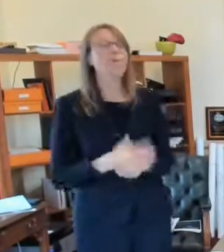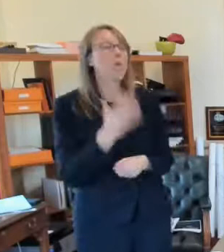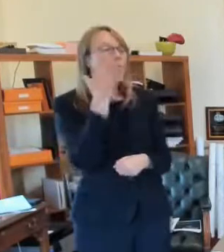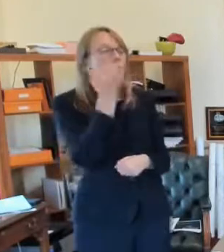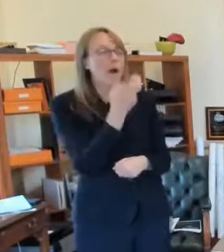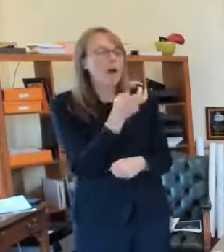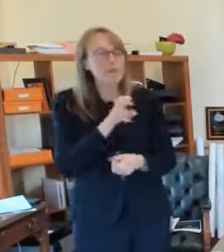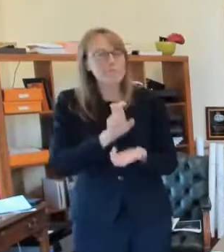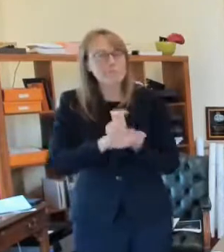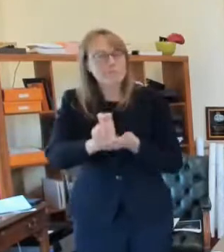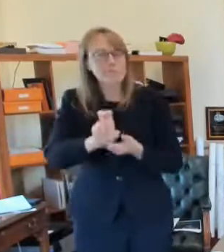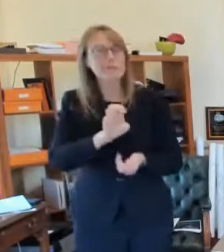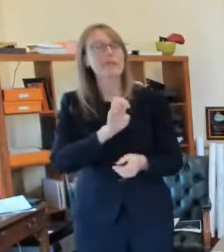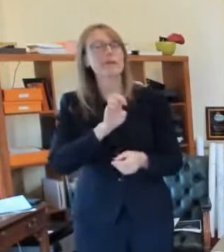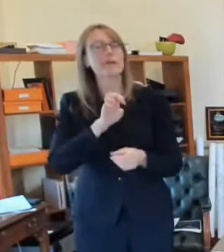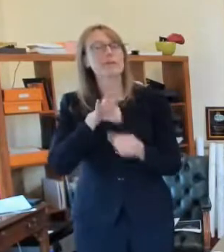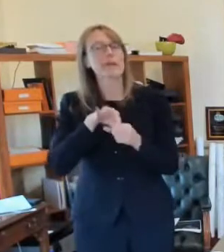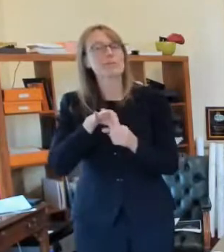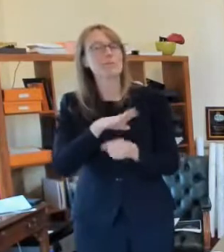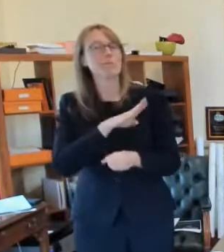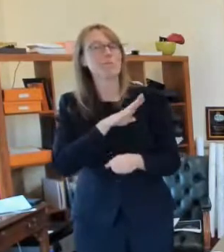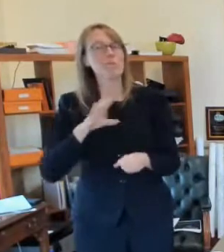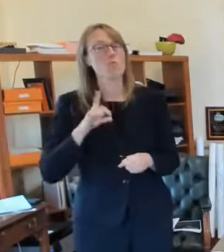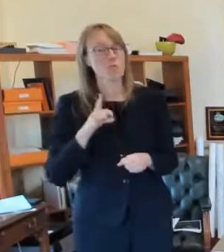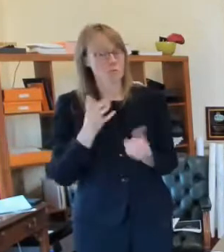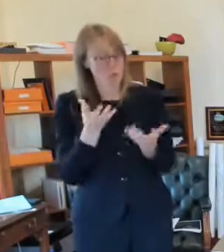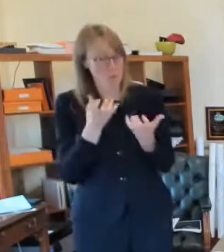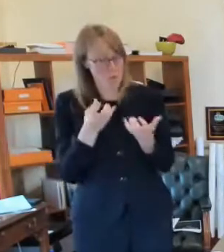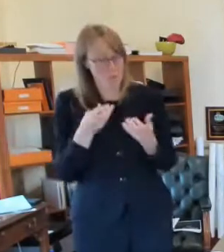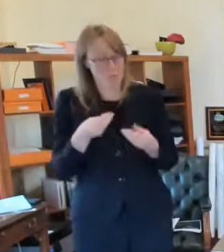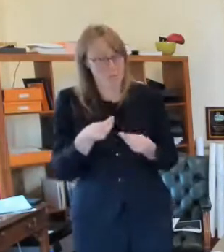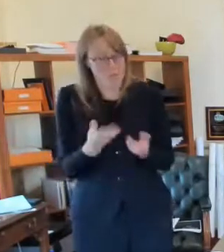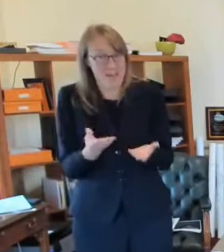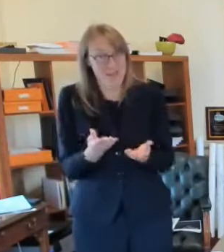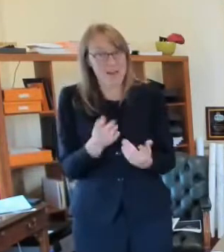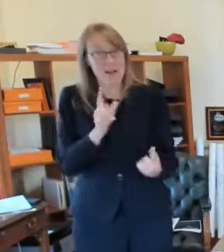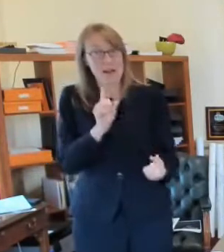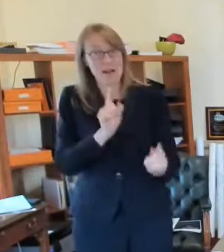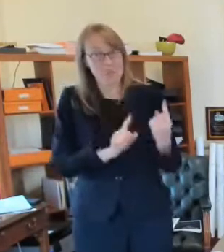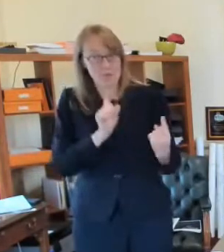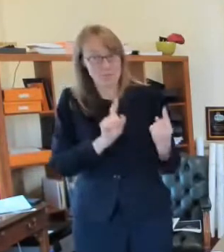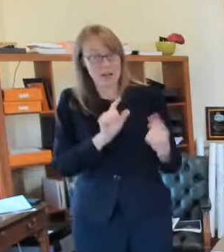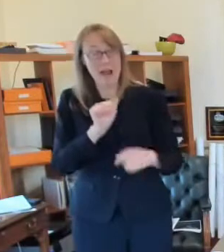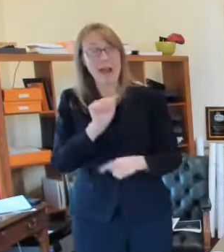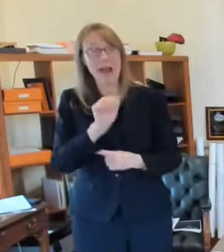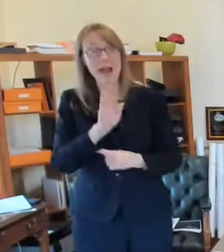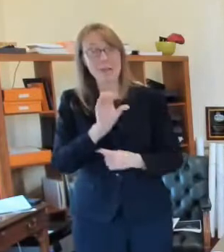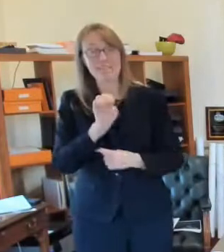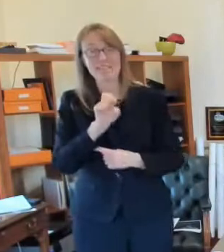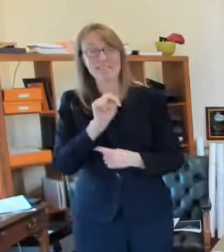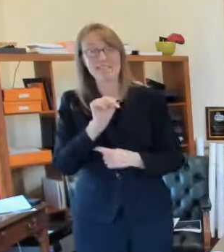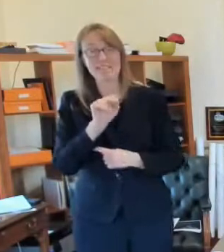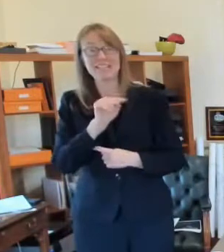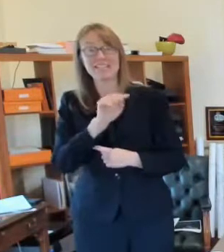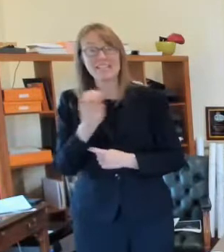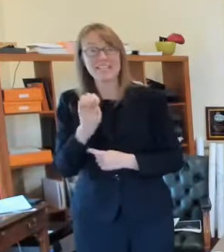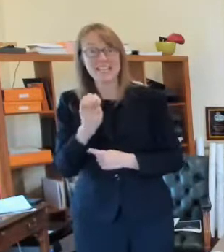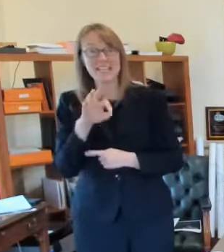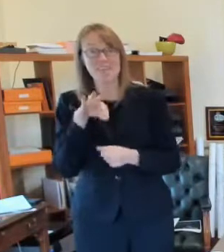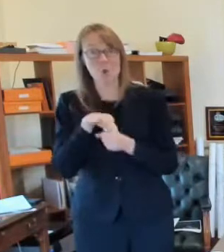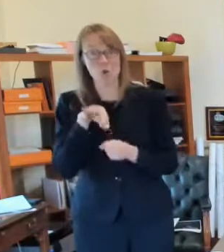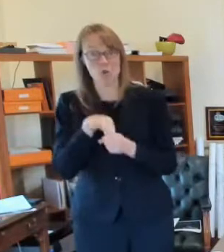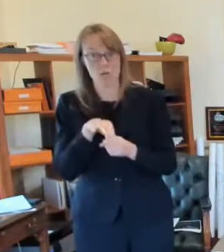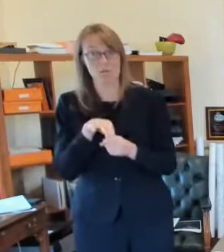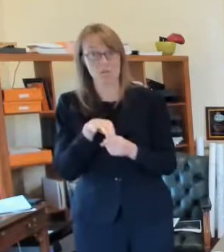in-person absentee voting uh hopefully at the same locations uh that they